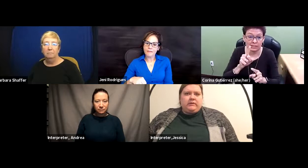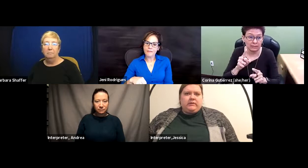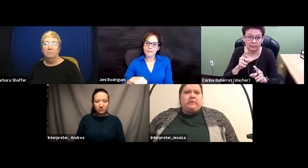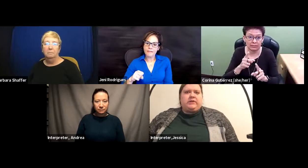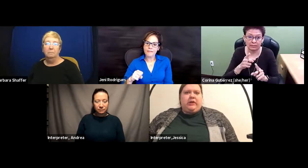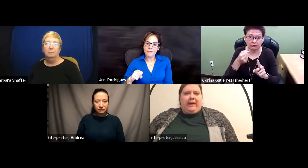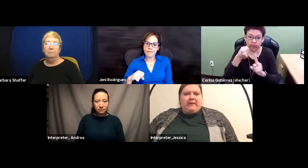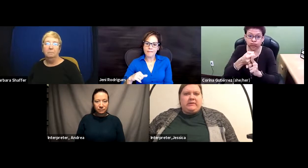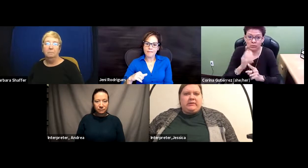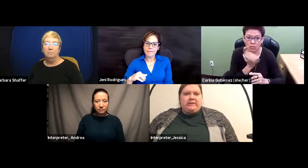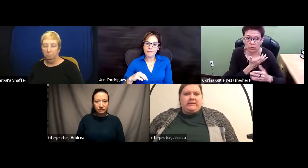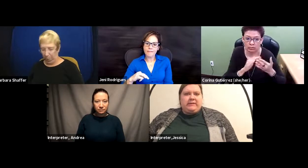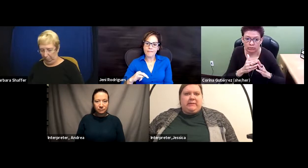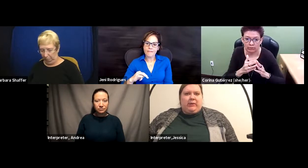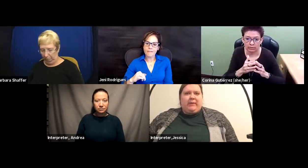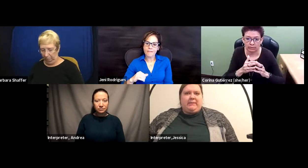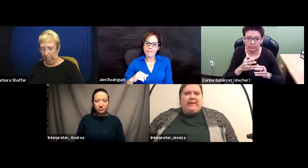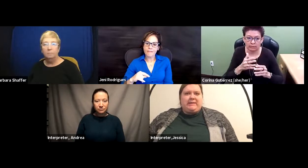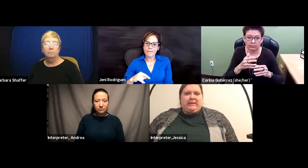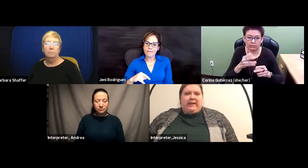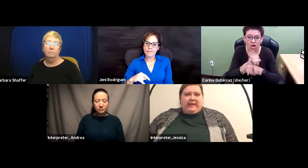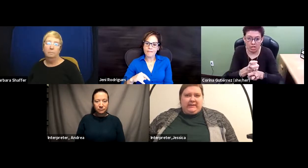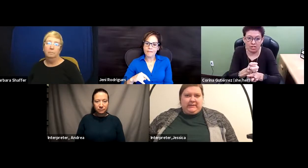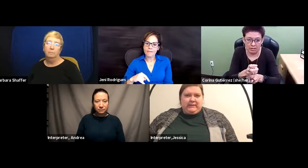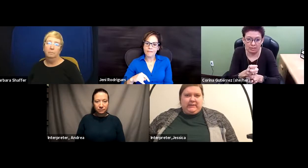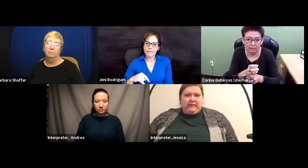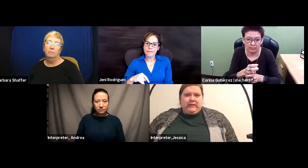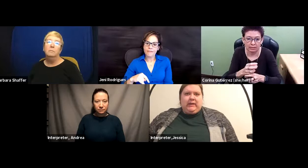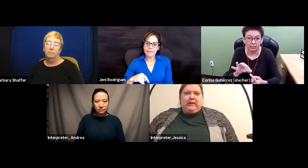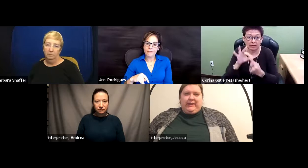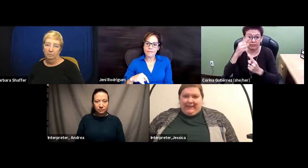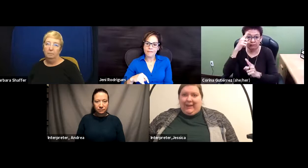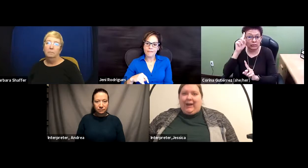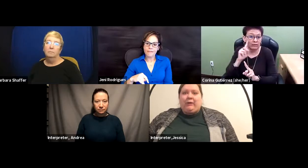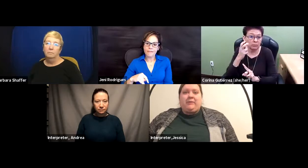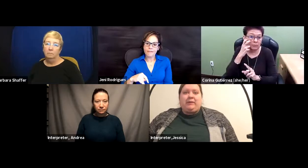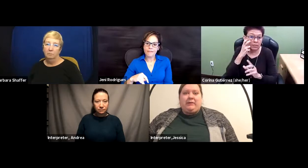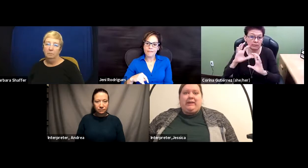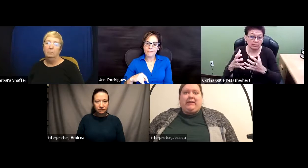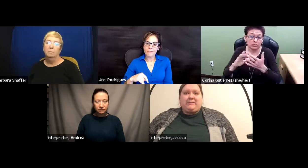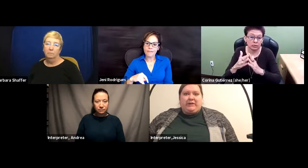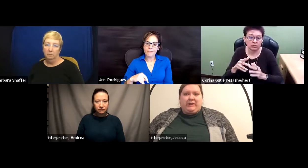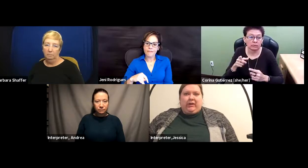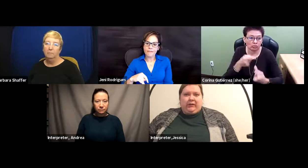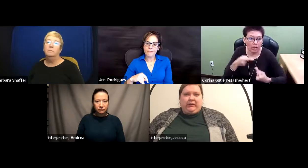So to go back to discussing about when the pandemic hit, it hit our community especially hard,